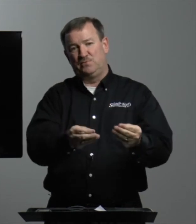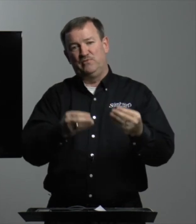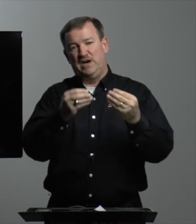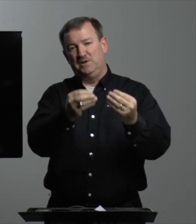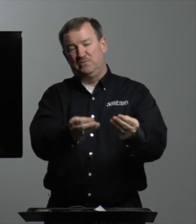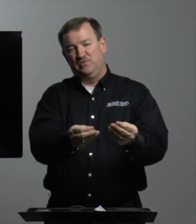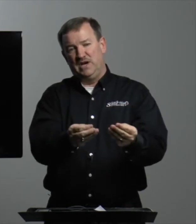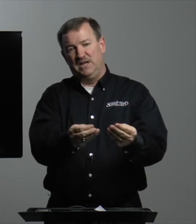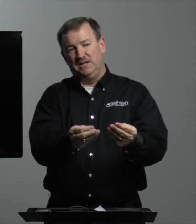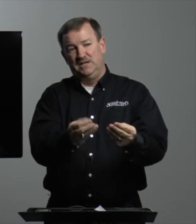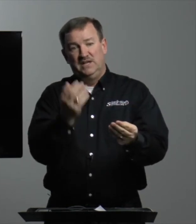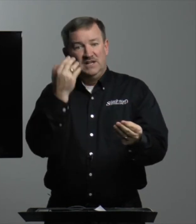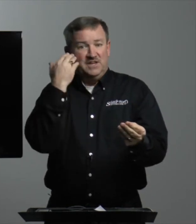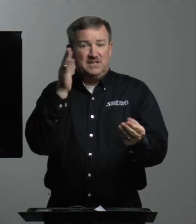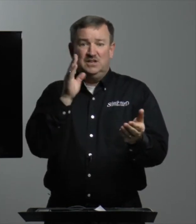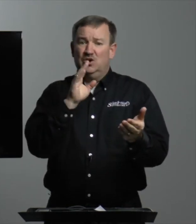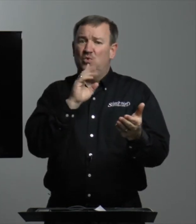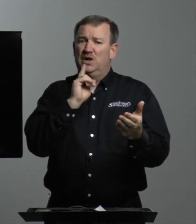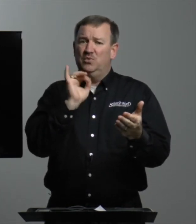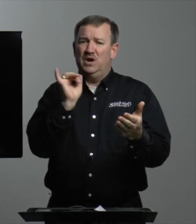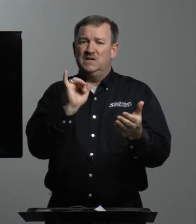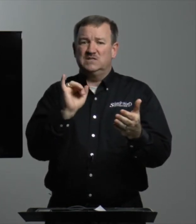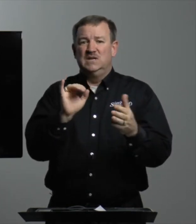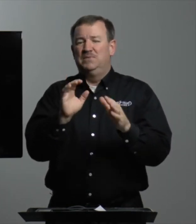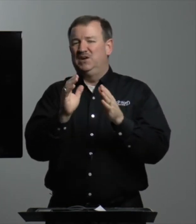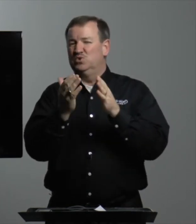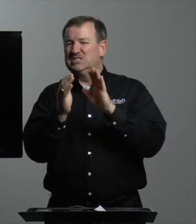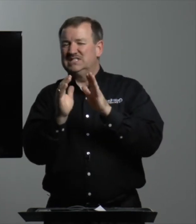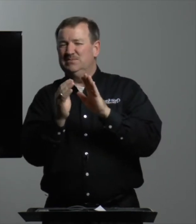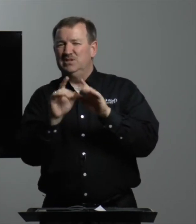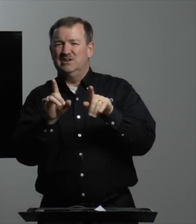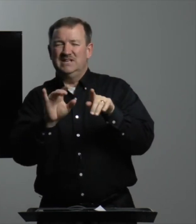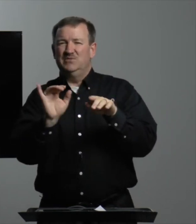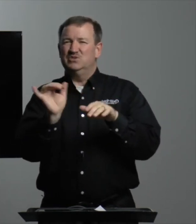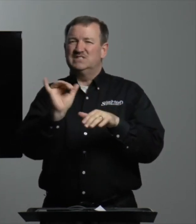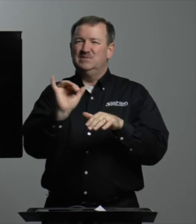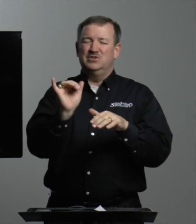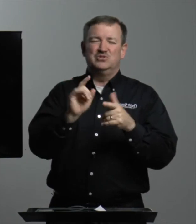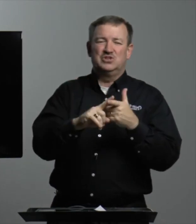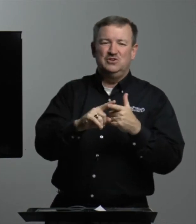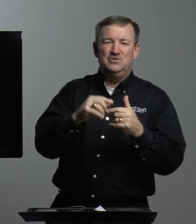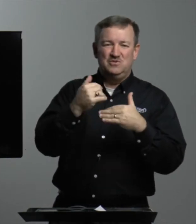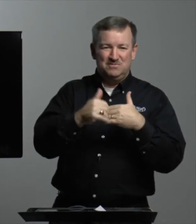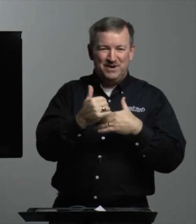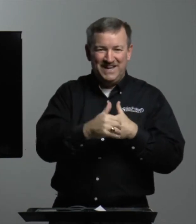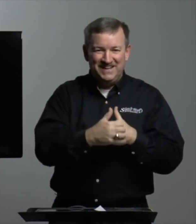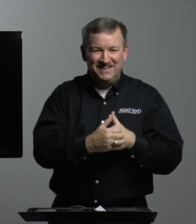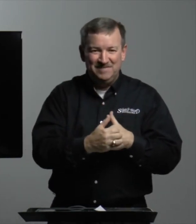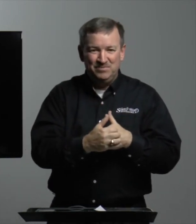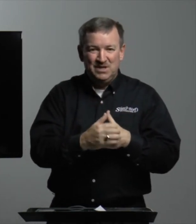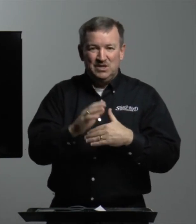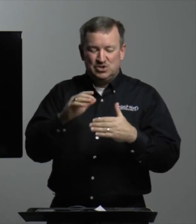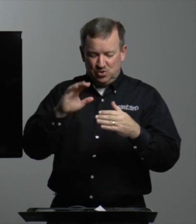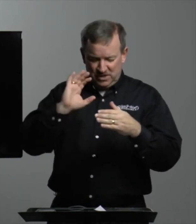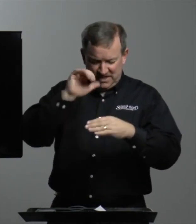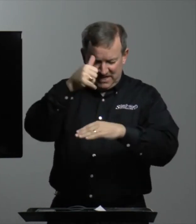and provided and provided. They didn't know what it was, but it was similar to bread. So when they